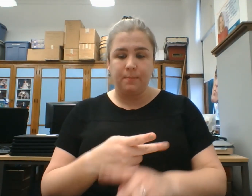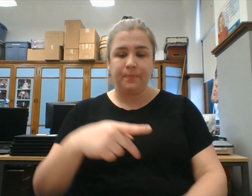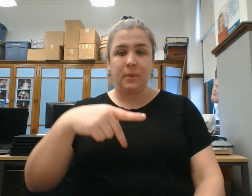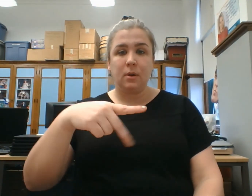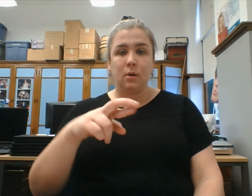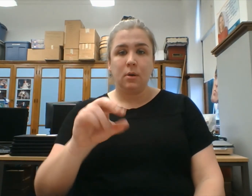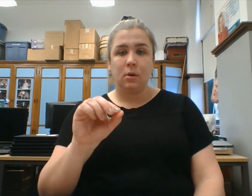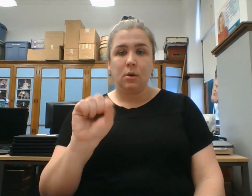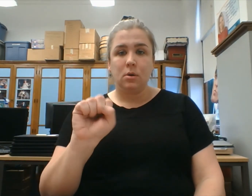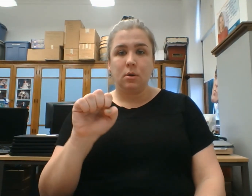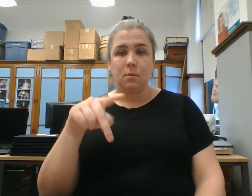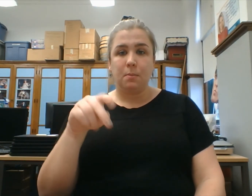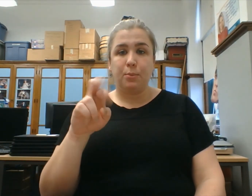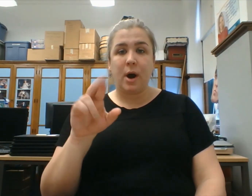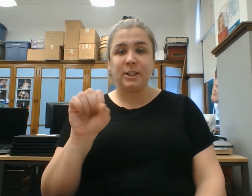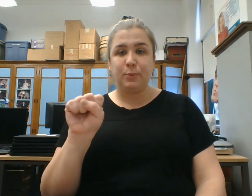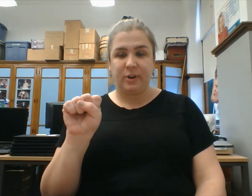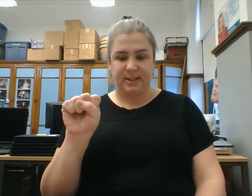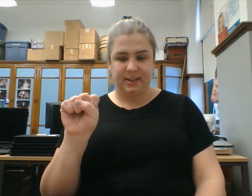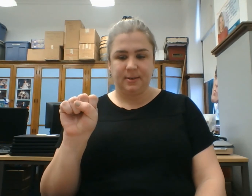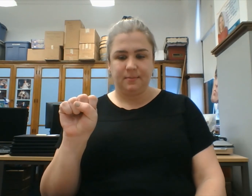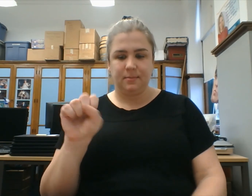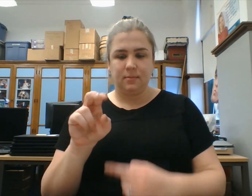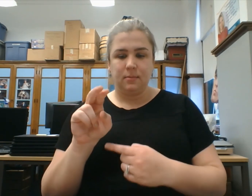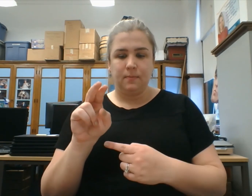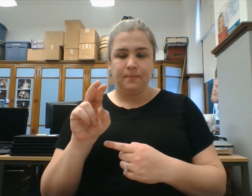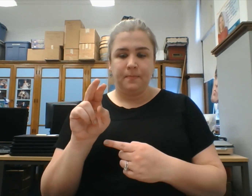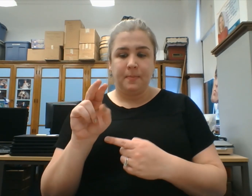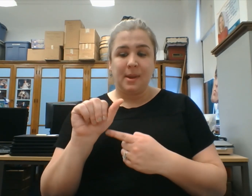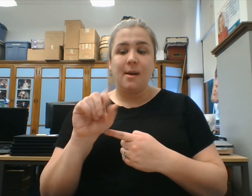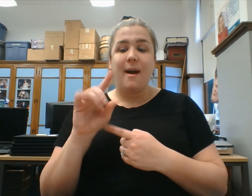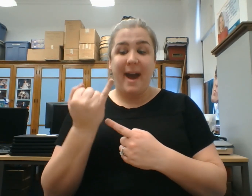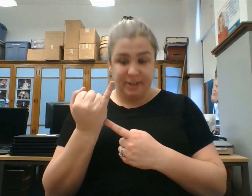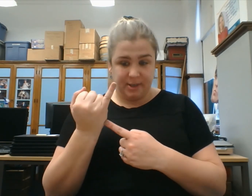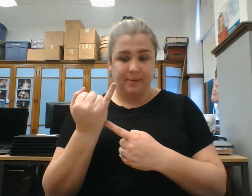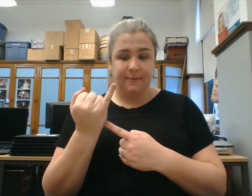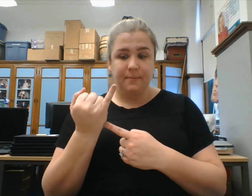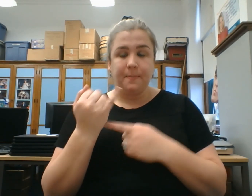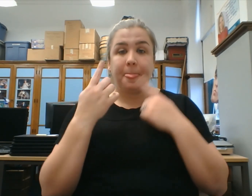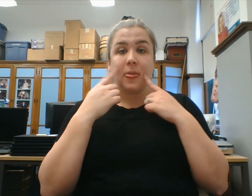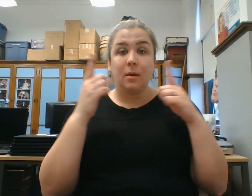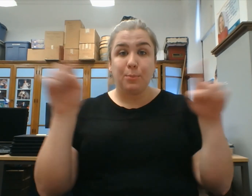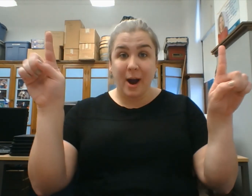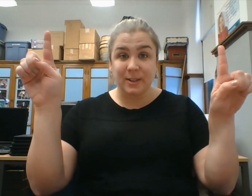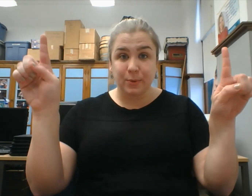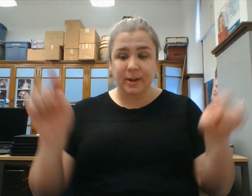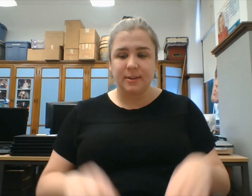Prosperous. Adjective. Prosperous.